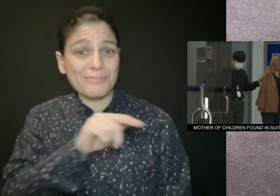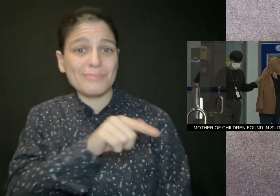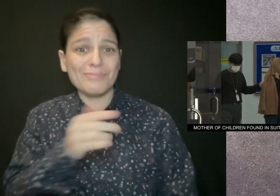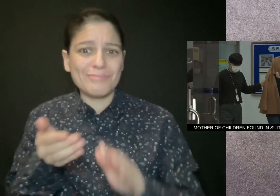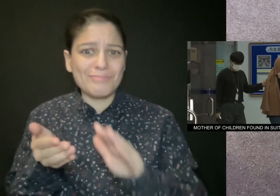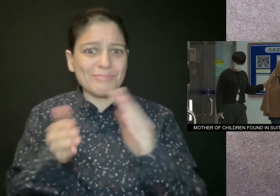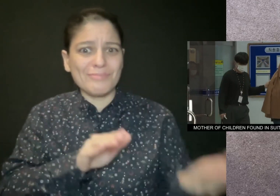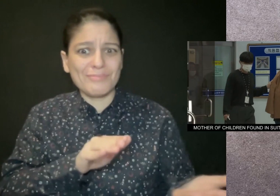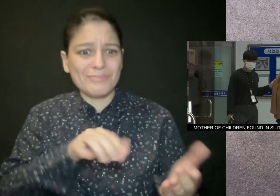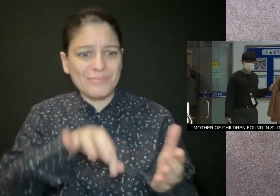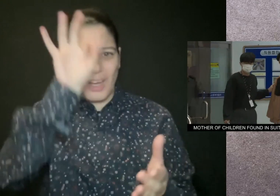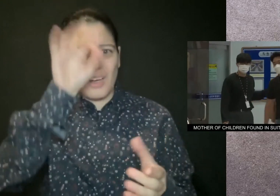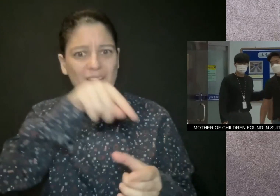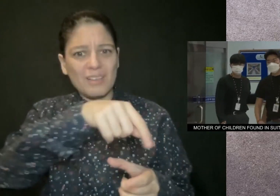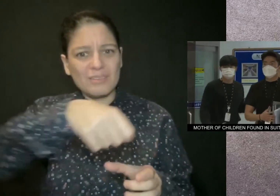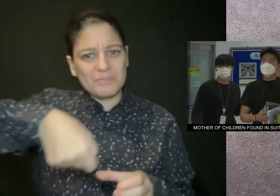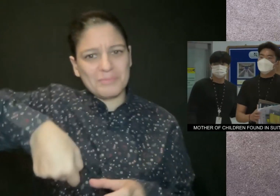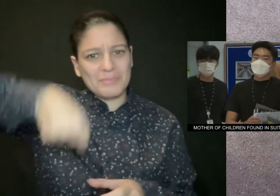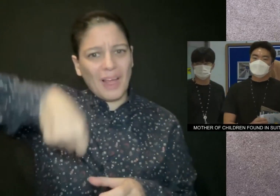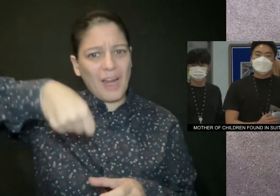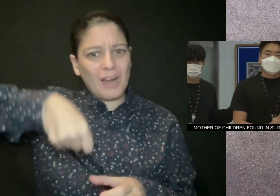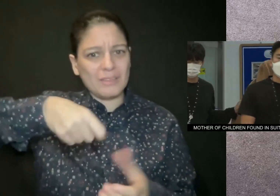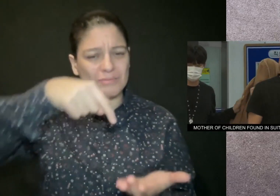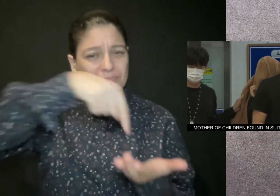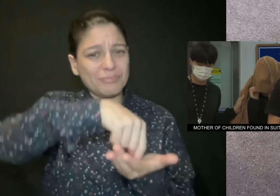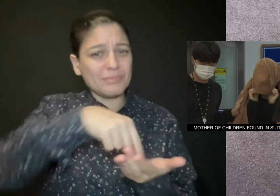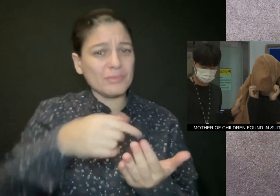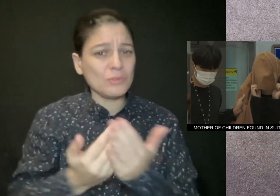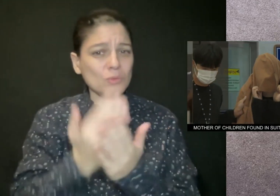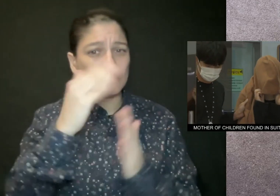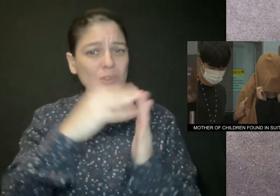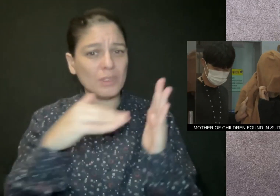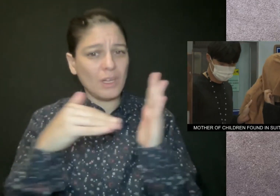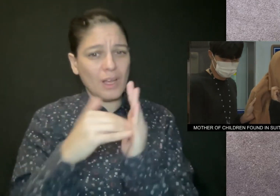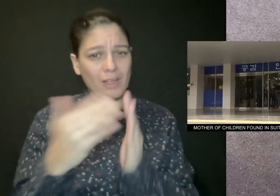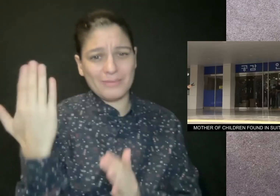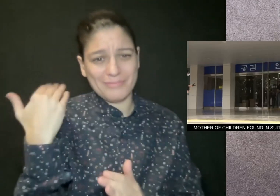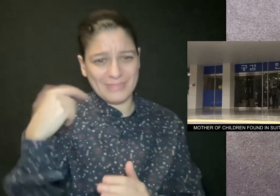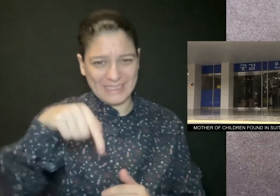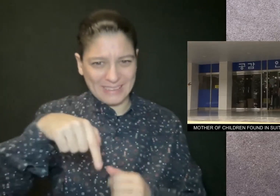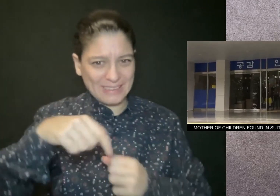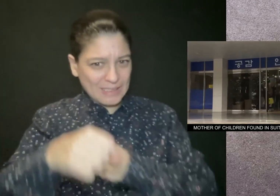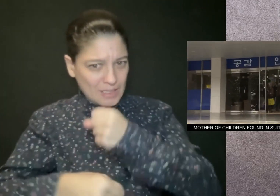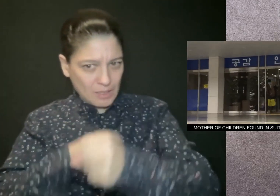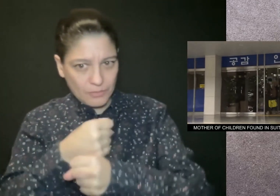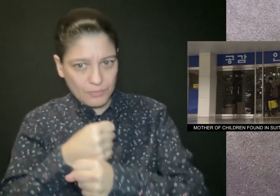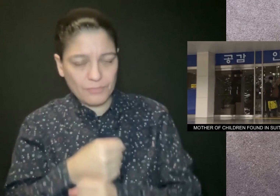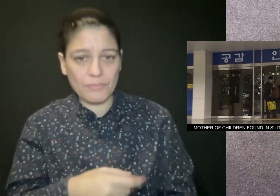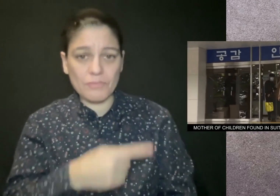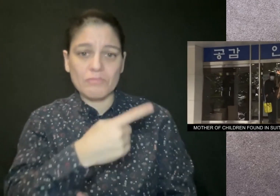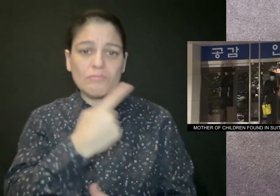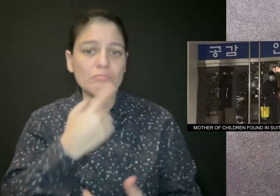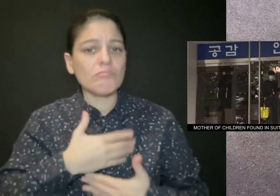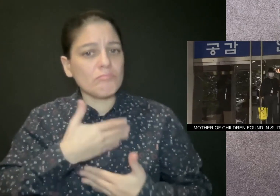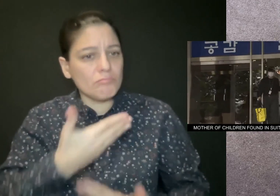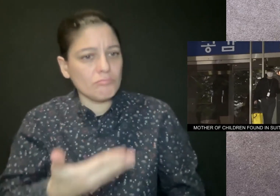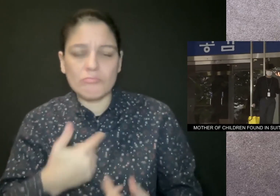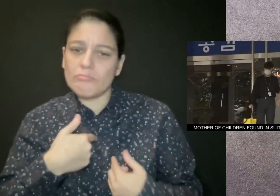The mother of two children whose bodies were found in suitcases in New Zealand earlier this